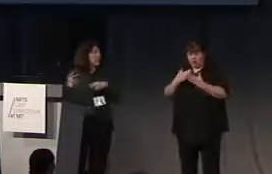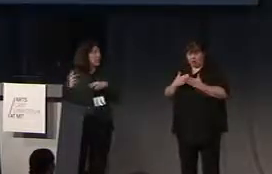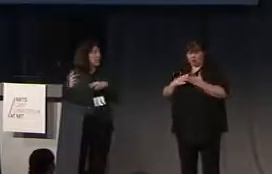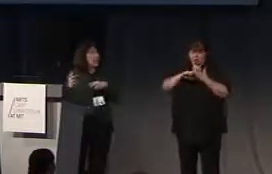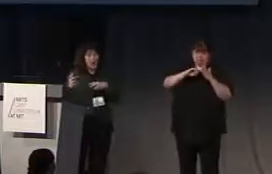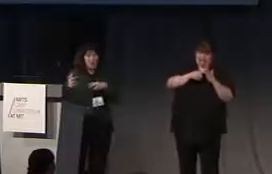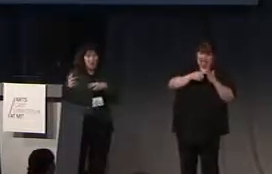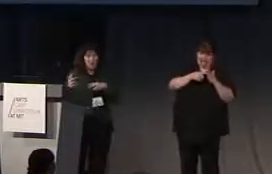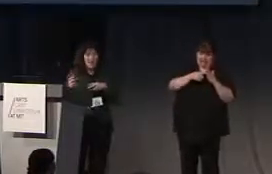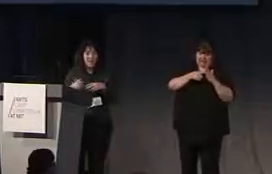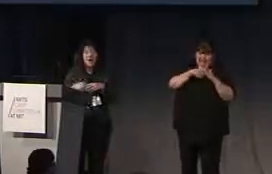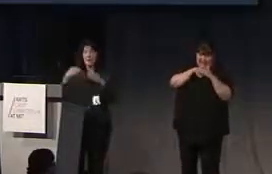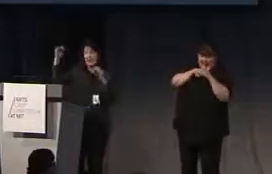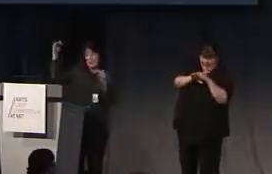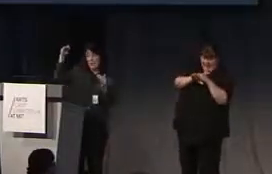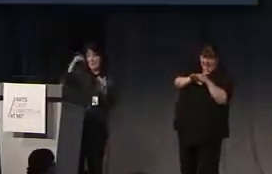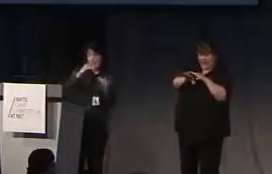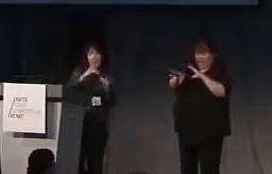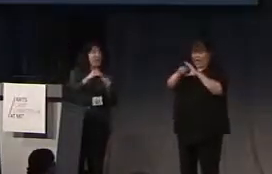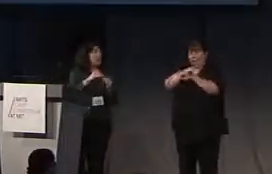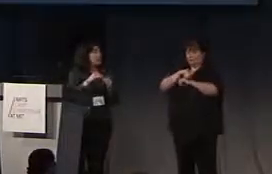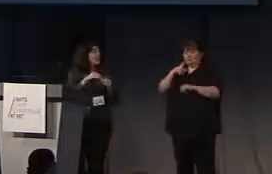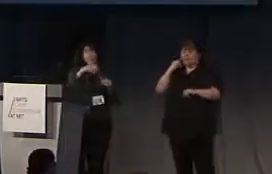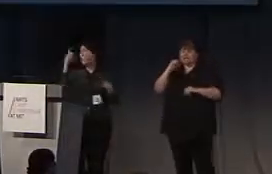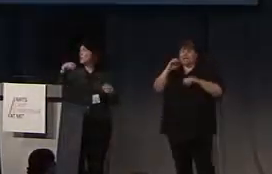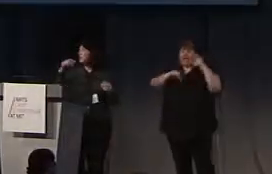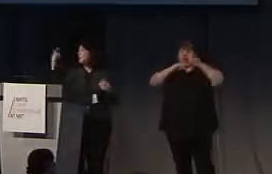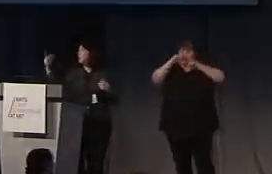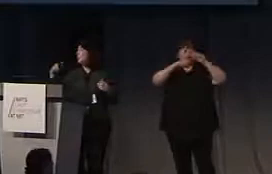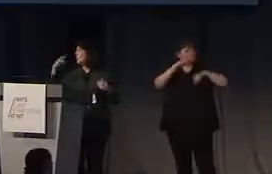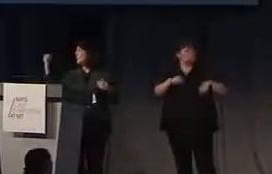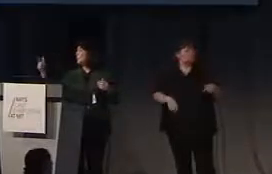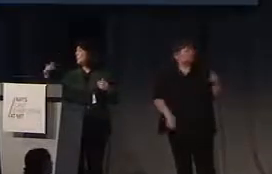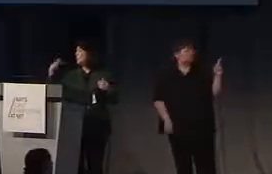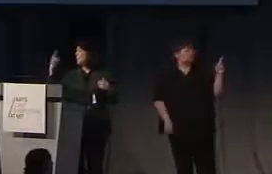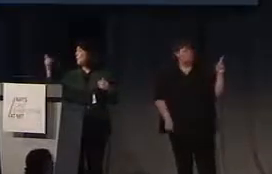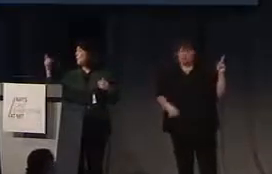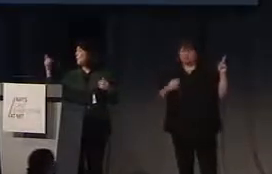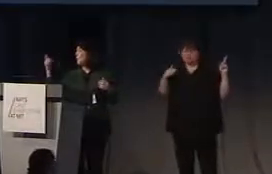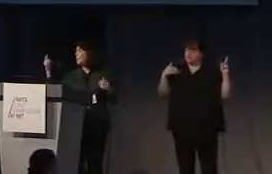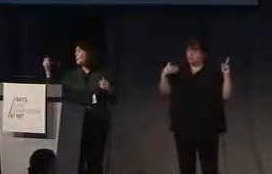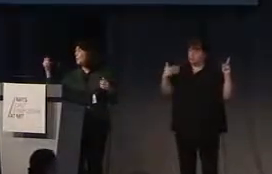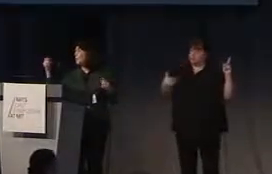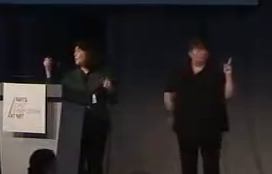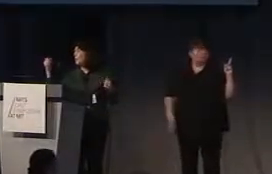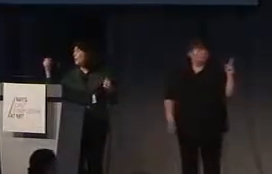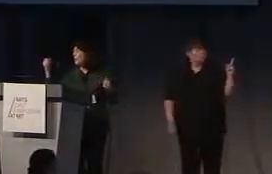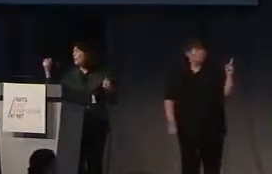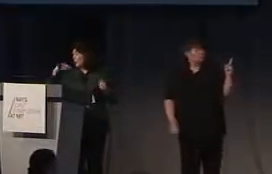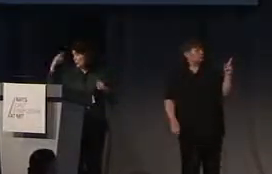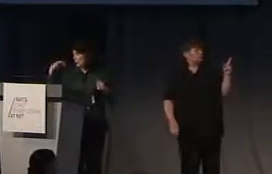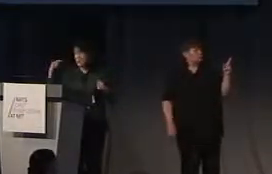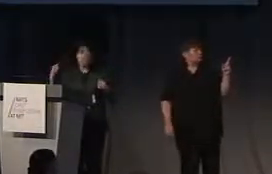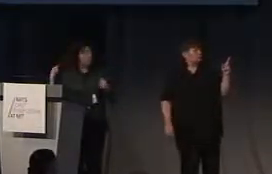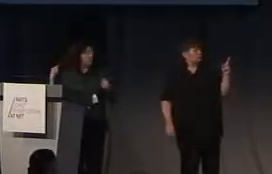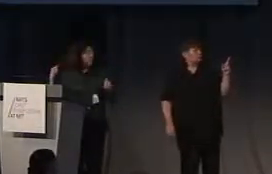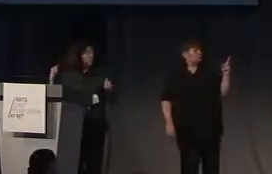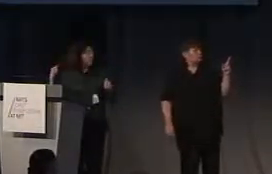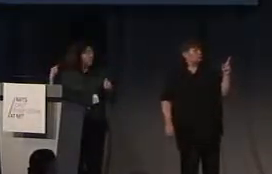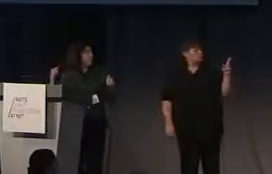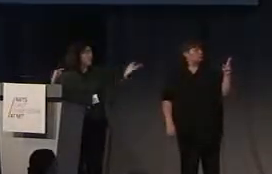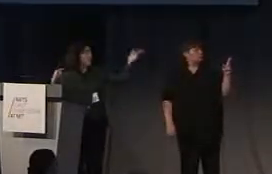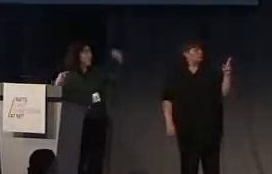in and the getting out because there are these ladders. If we could just loop the video while I'm talking, that would be great. Just loop it.